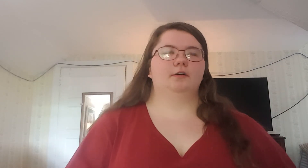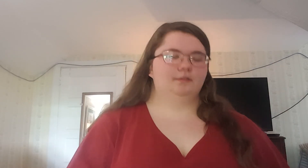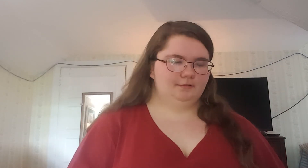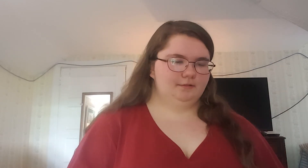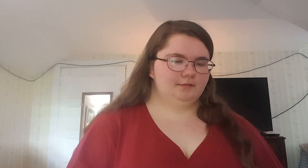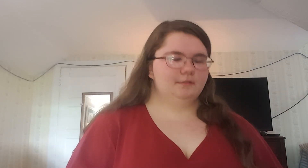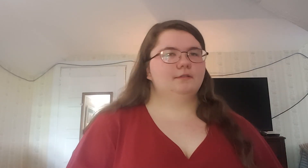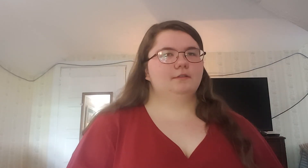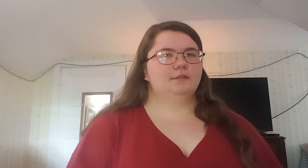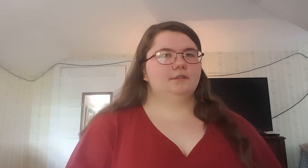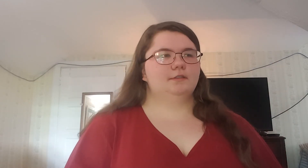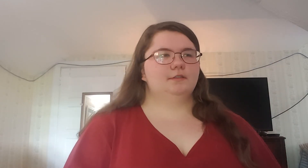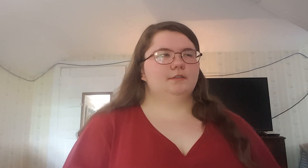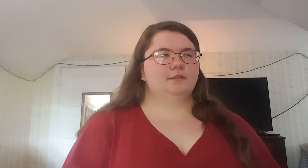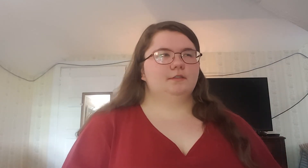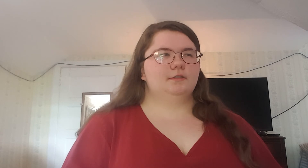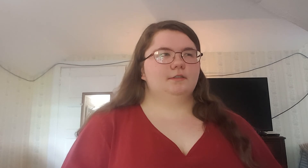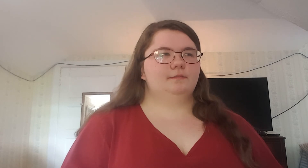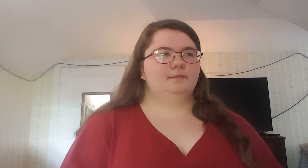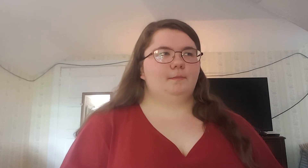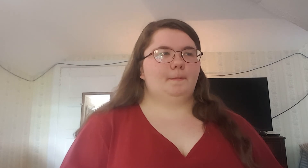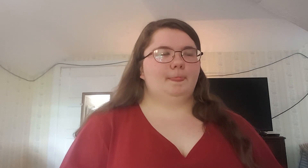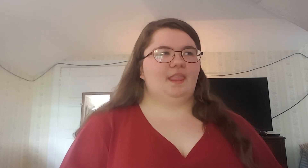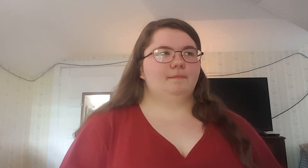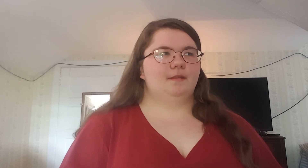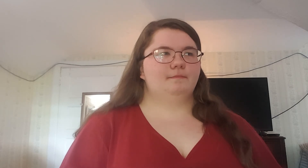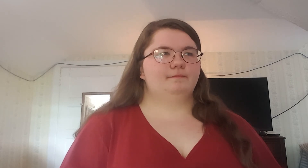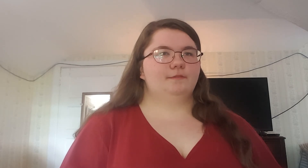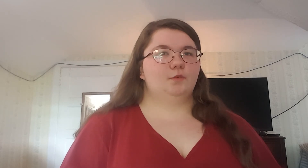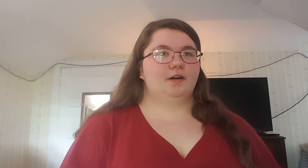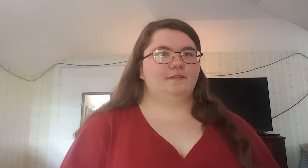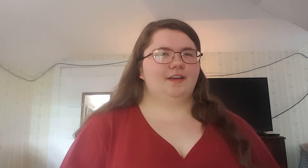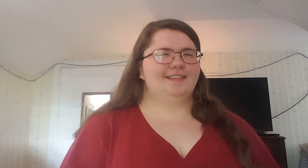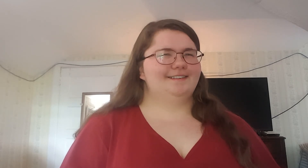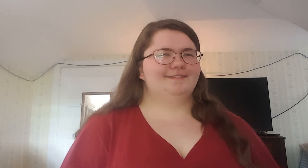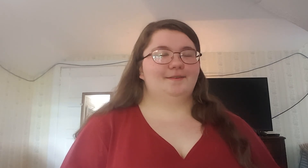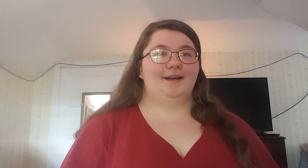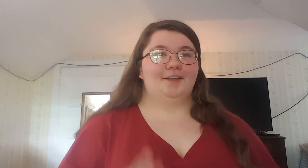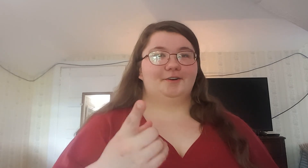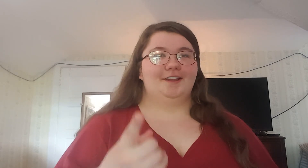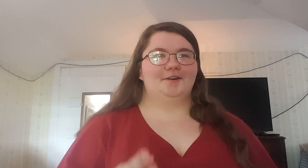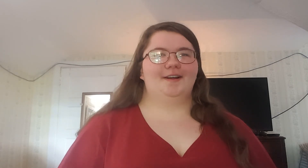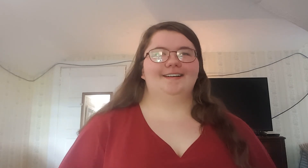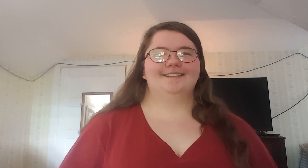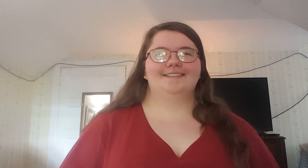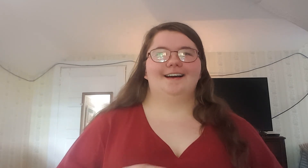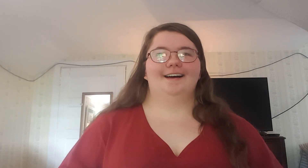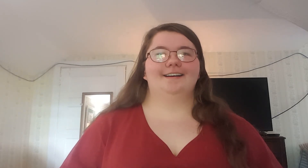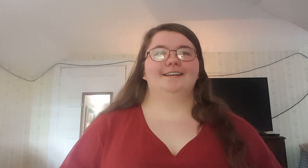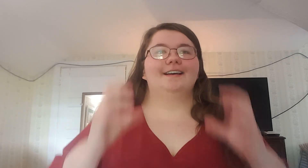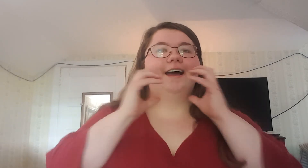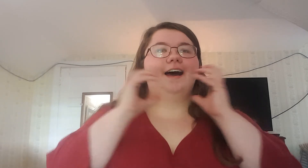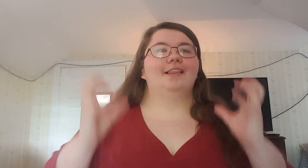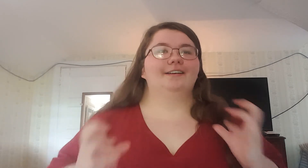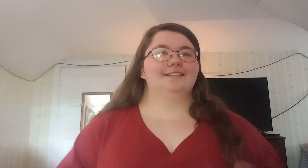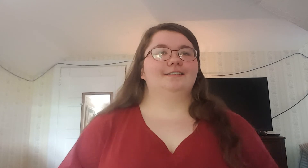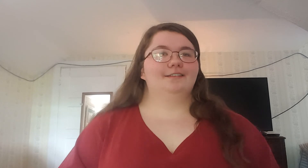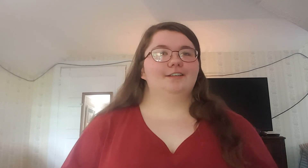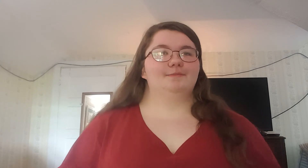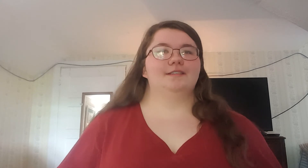25th, if I got that date correct. Uh, how long till Christmas?